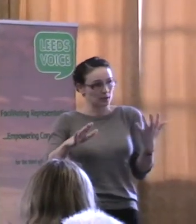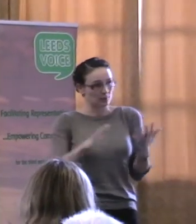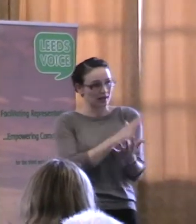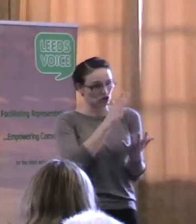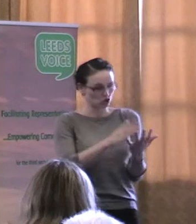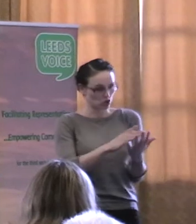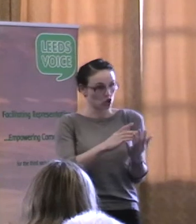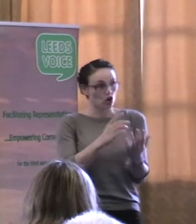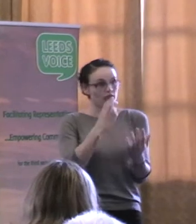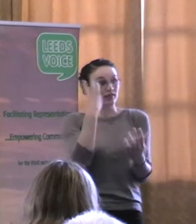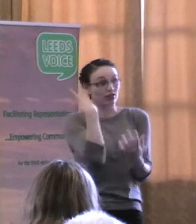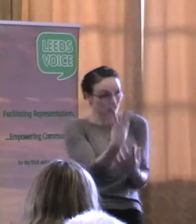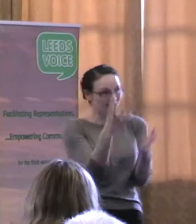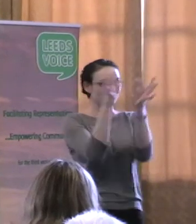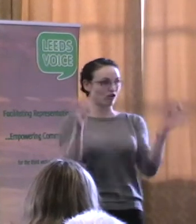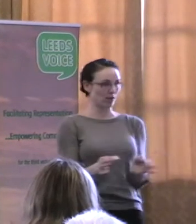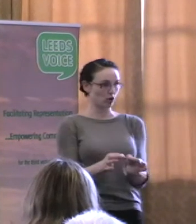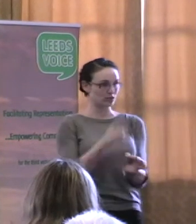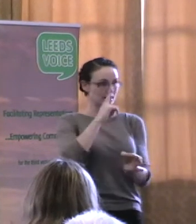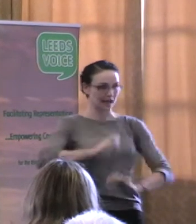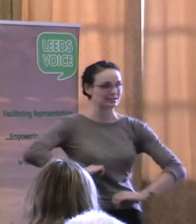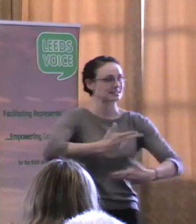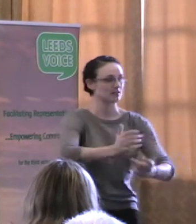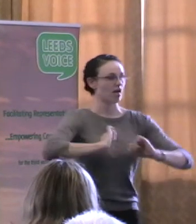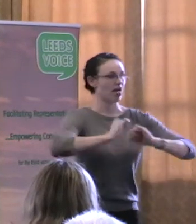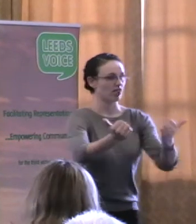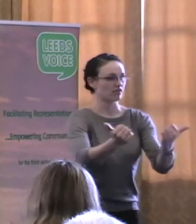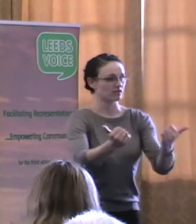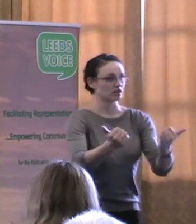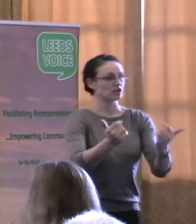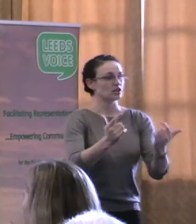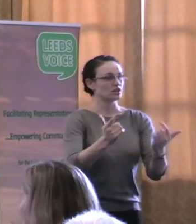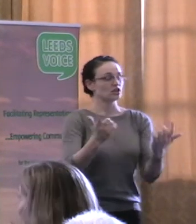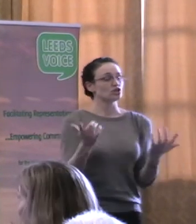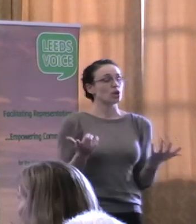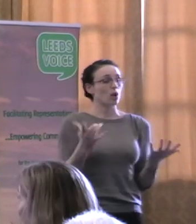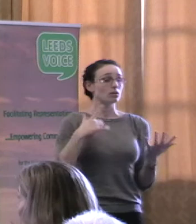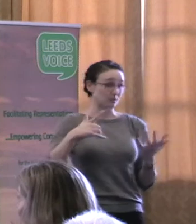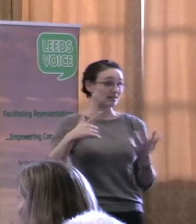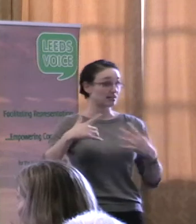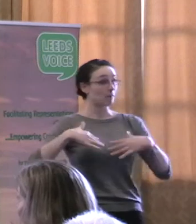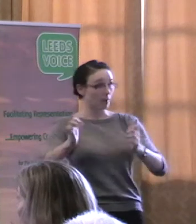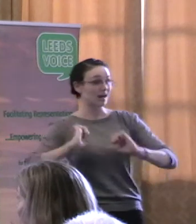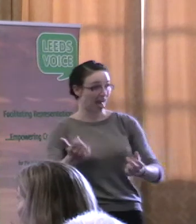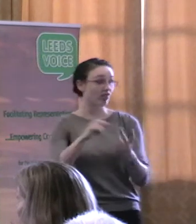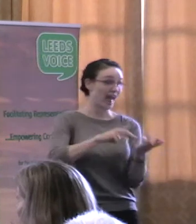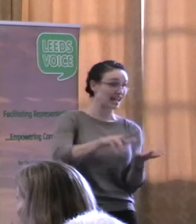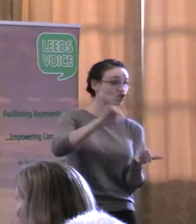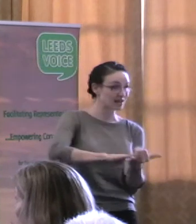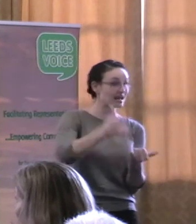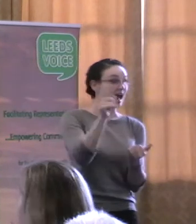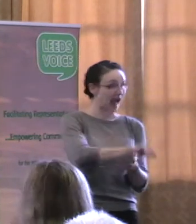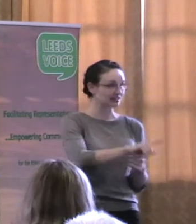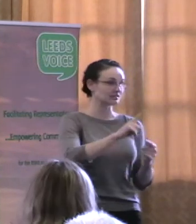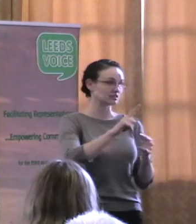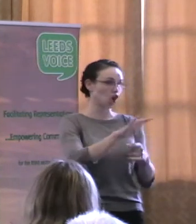improving health. So, please do not go away from here thinking that your contributions are